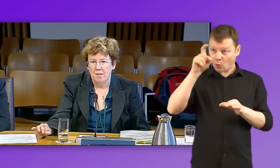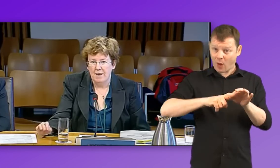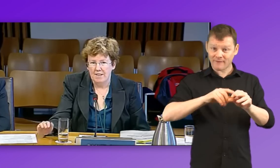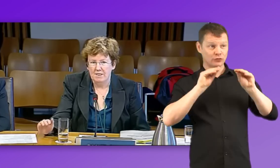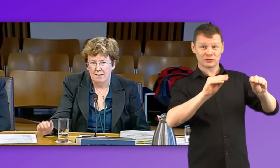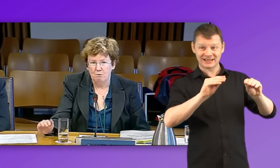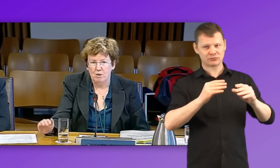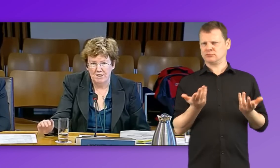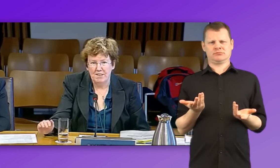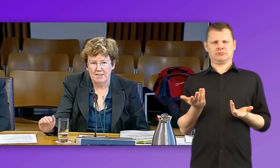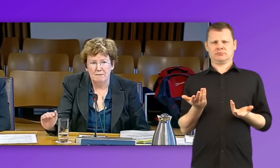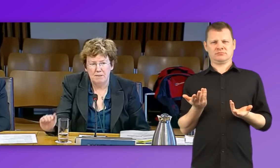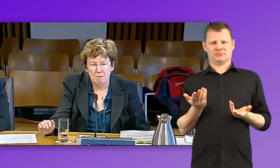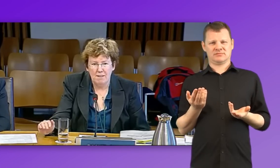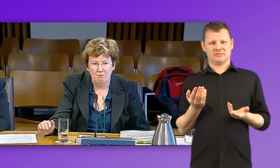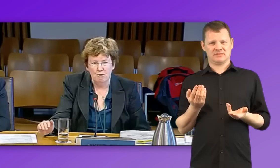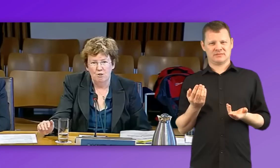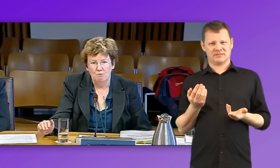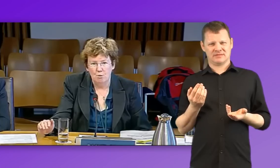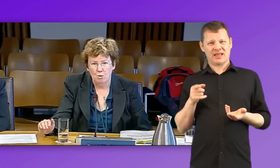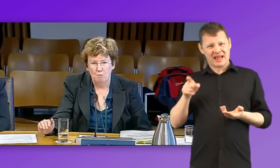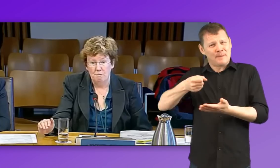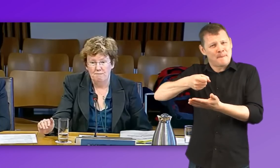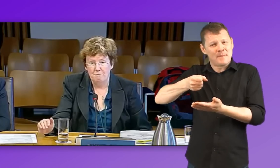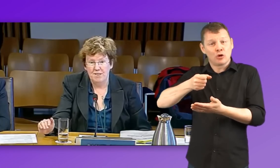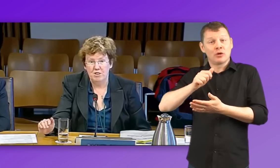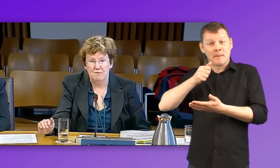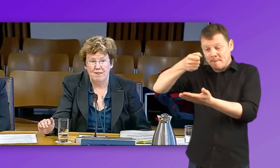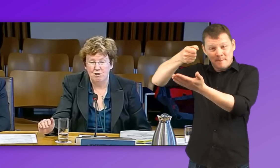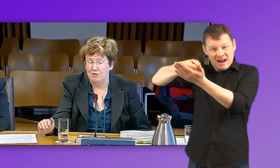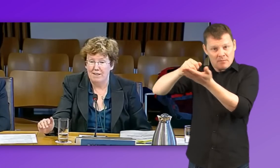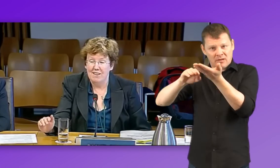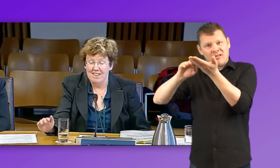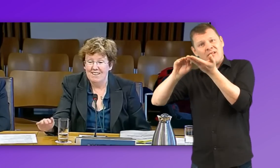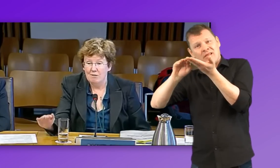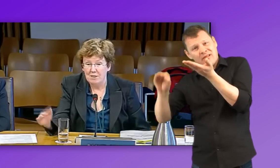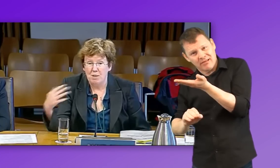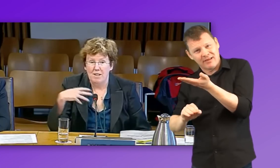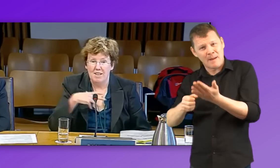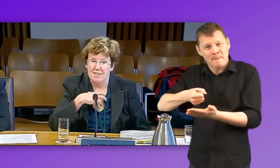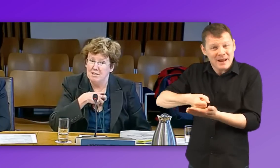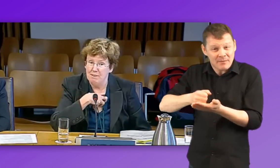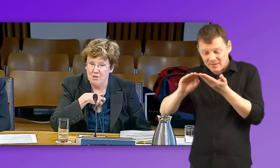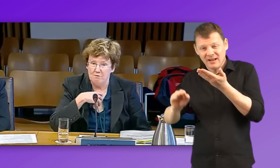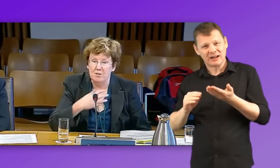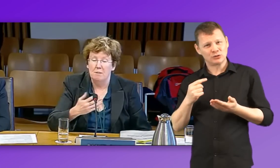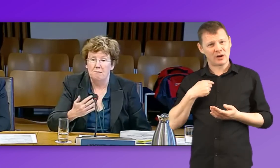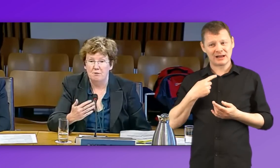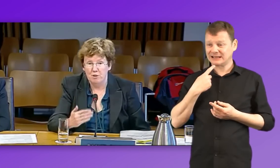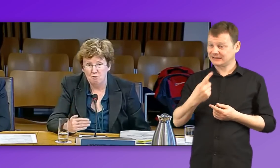That is the level which we're seeing as the minimum level for teachers of deaf children. Now, that's what I say to my students, that the